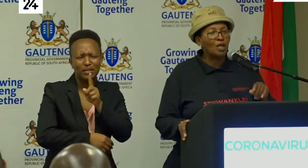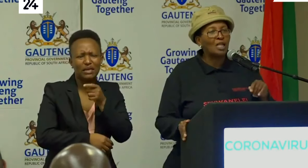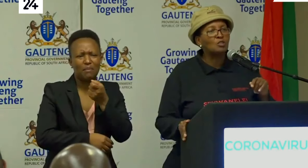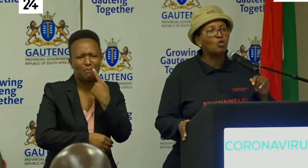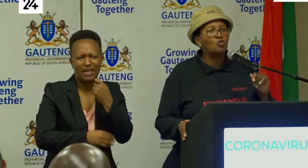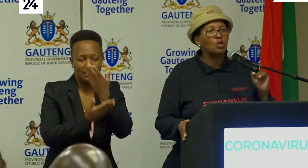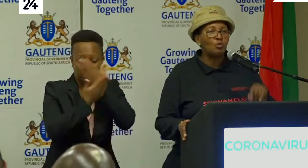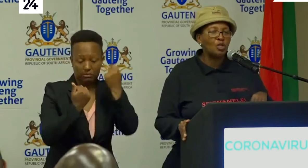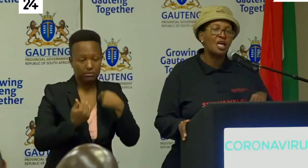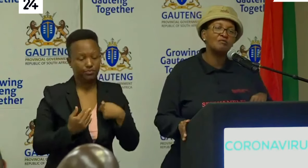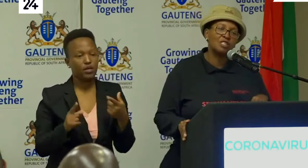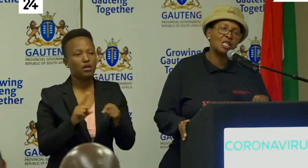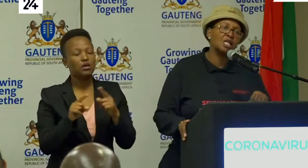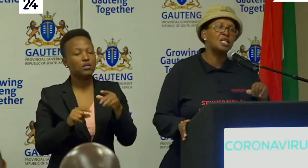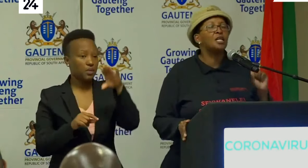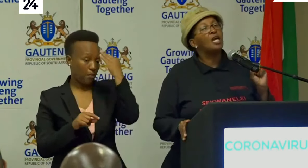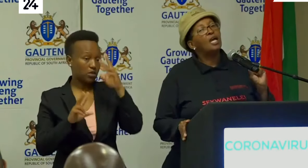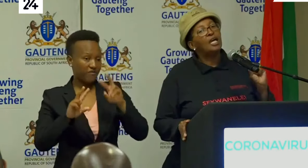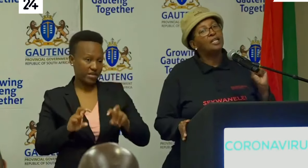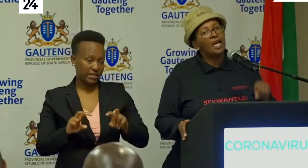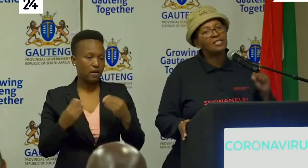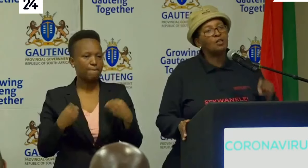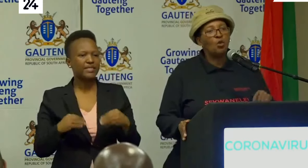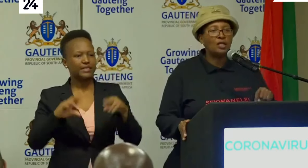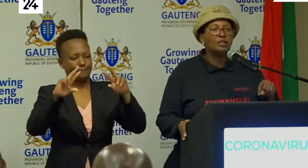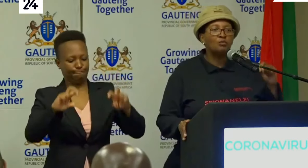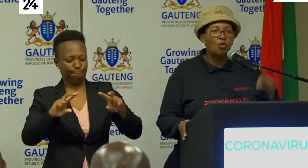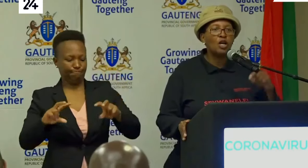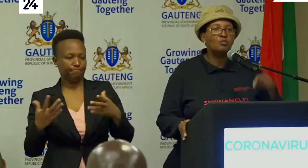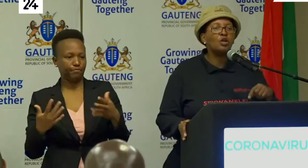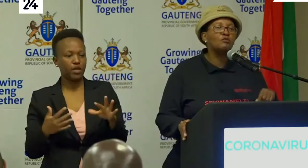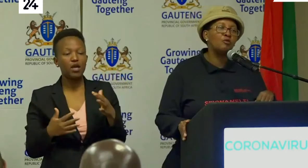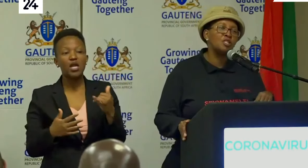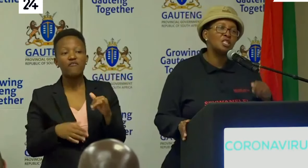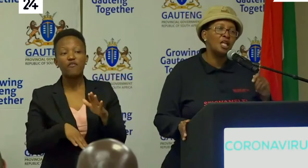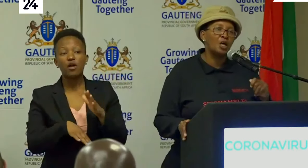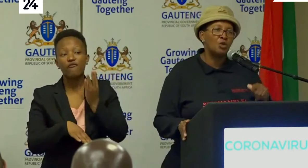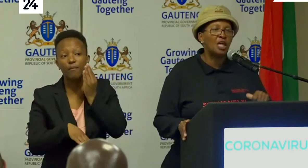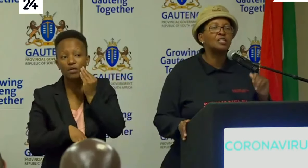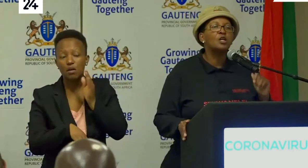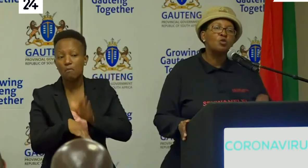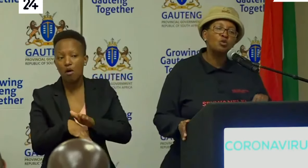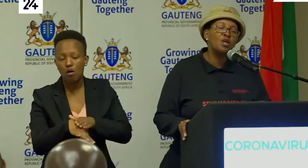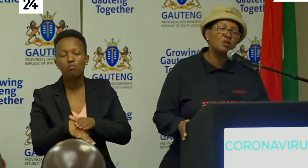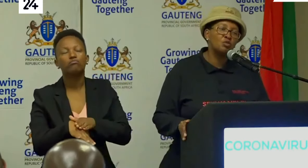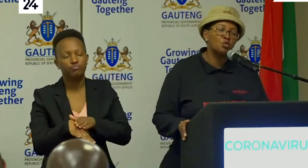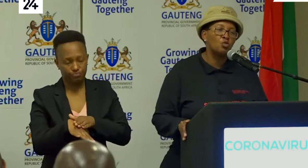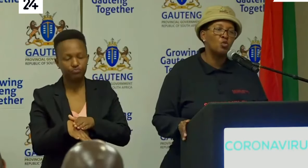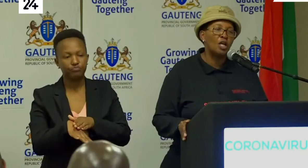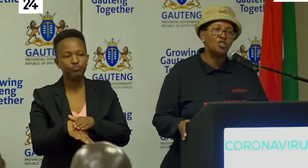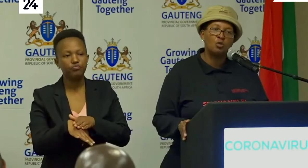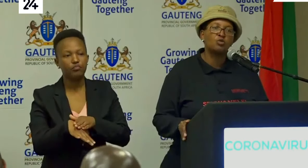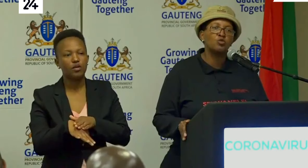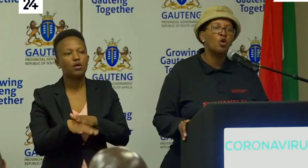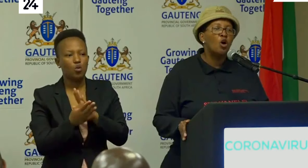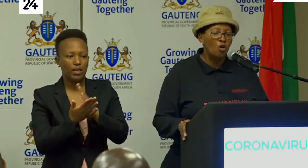those part are also the police are investigating and as and when more and more information we get we'll be able to